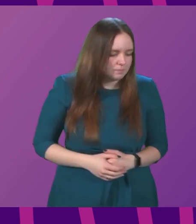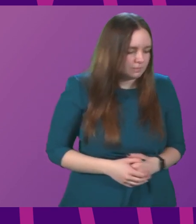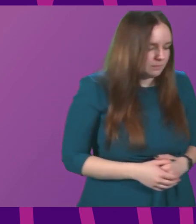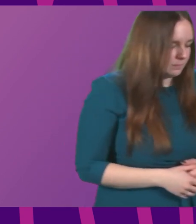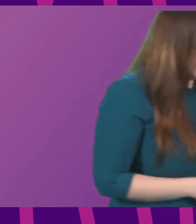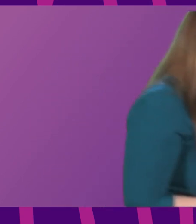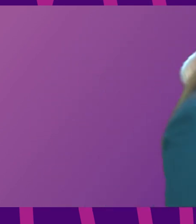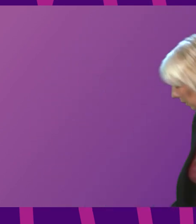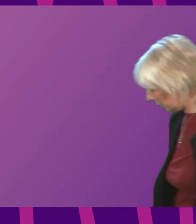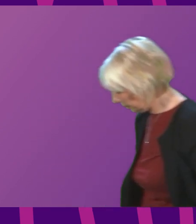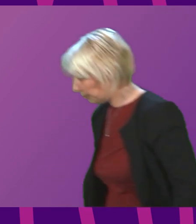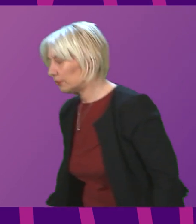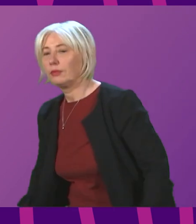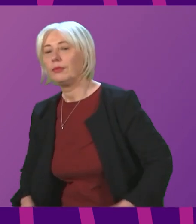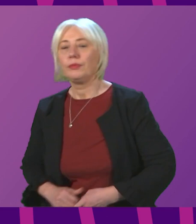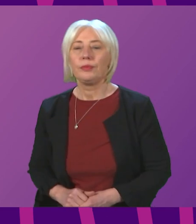followed by Ruth Maguire.